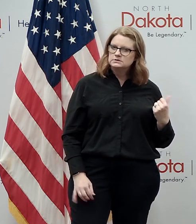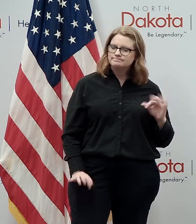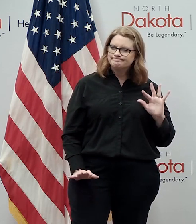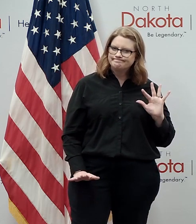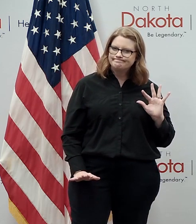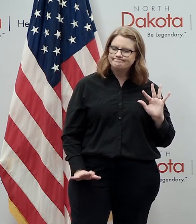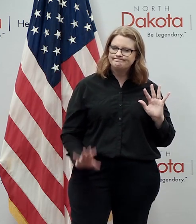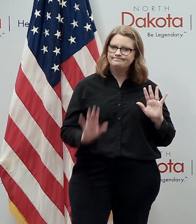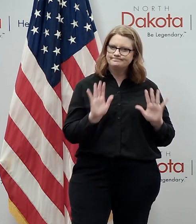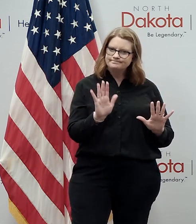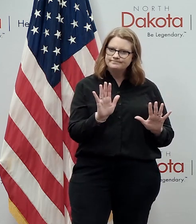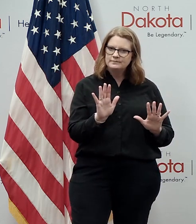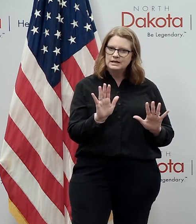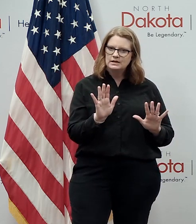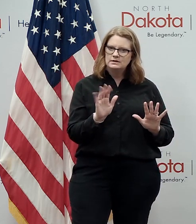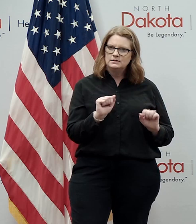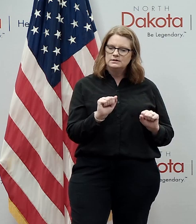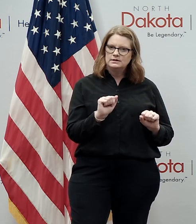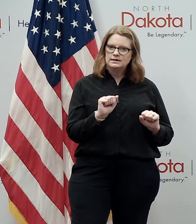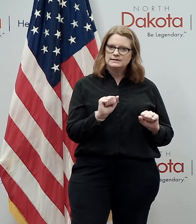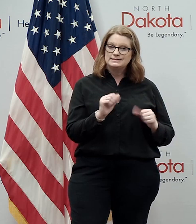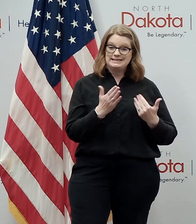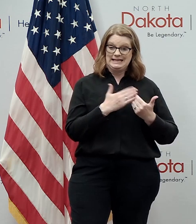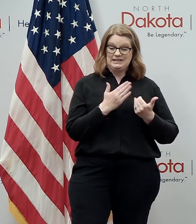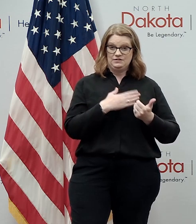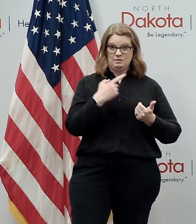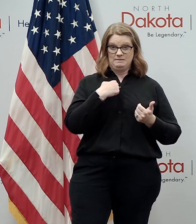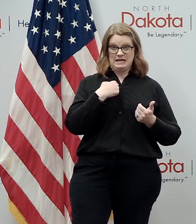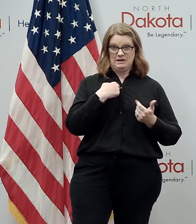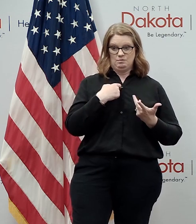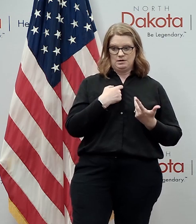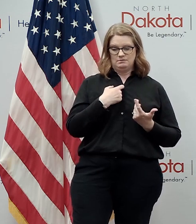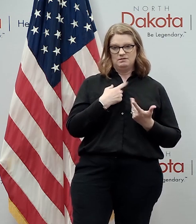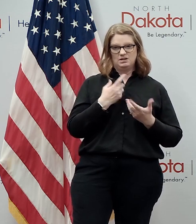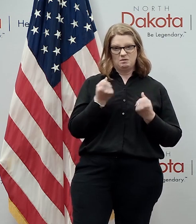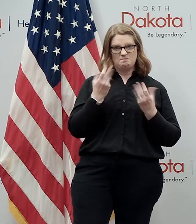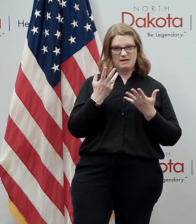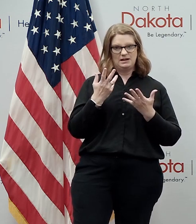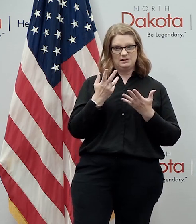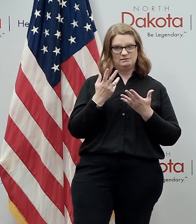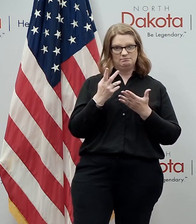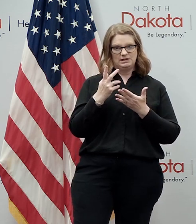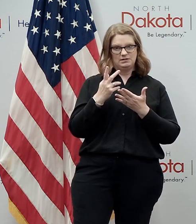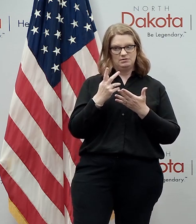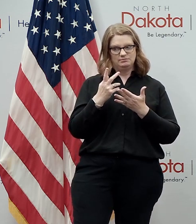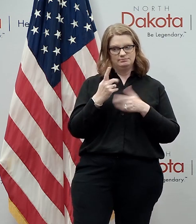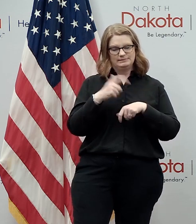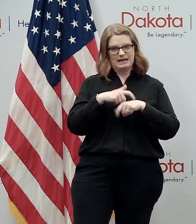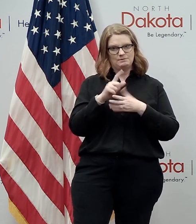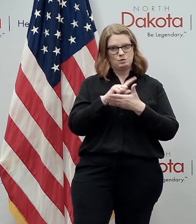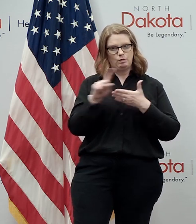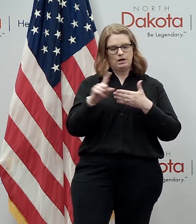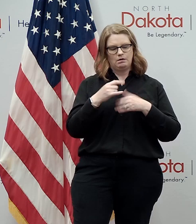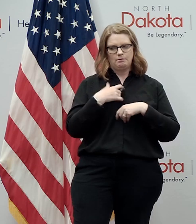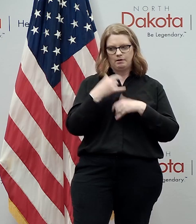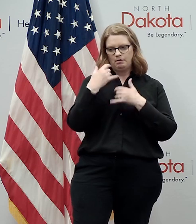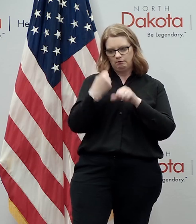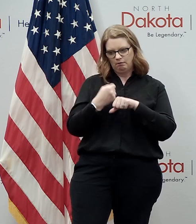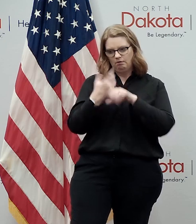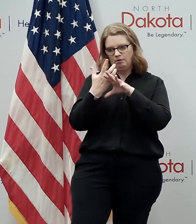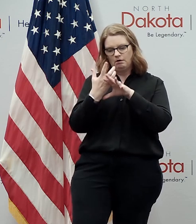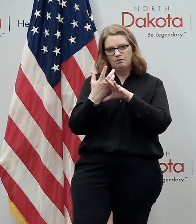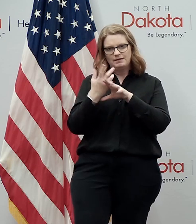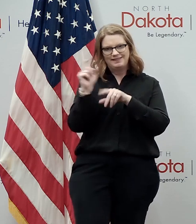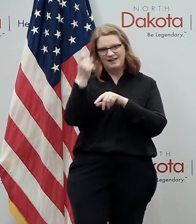to sort of look at the at the numbers it's probably easier for me when i'm on a call multiple times a week with other governors when when you've got other states where